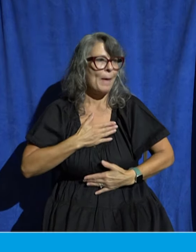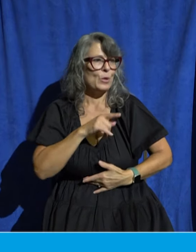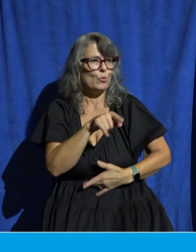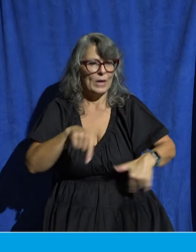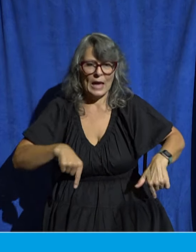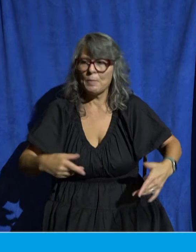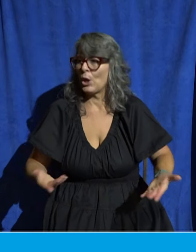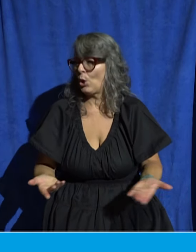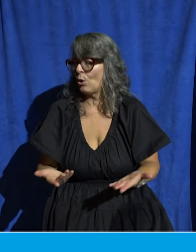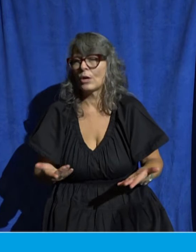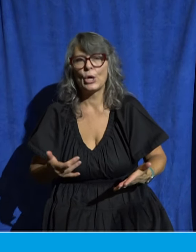to serve